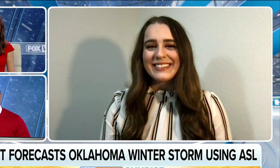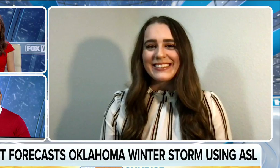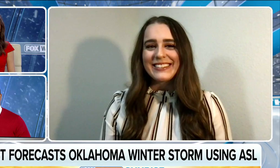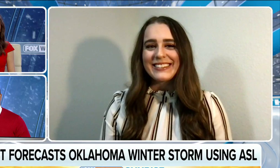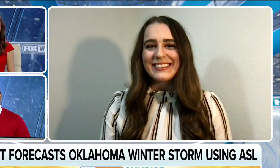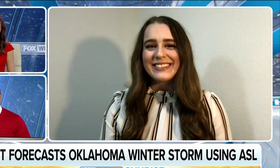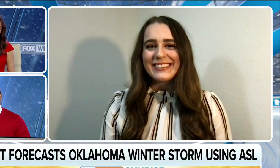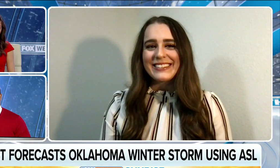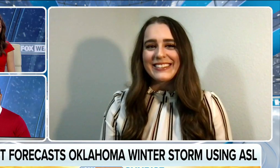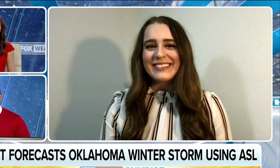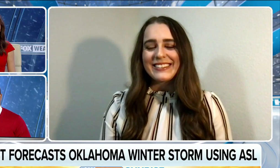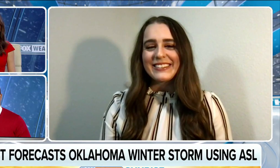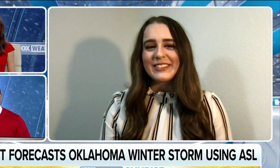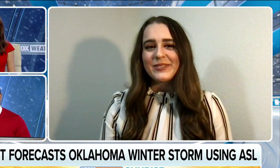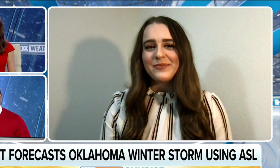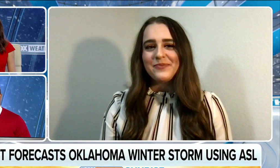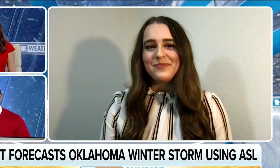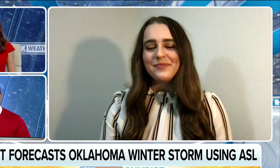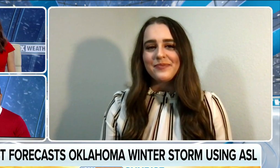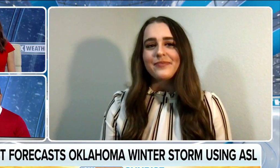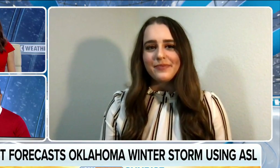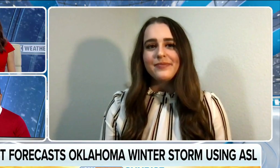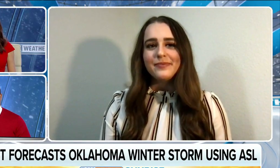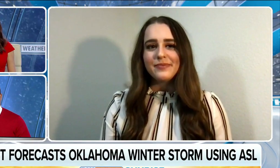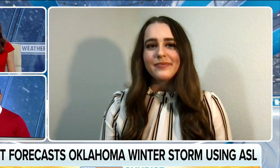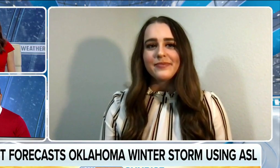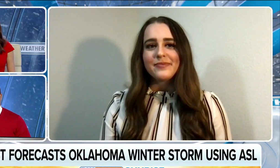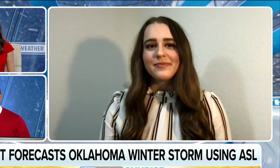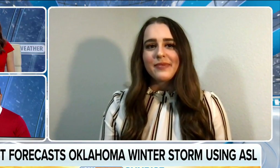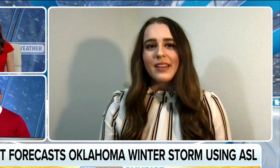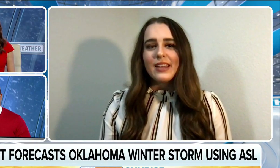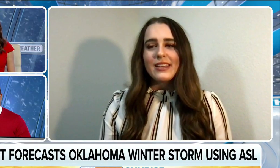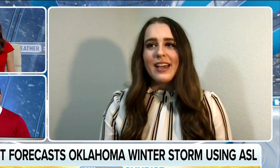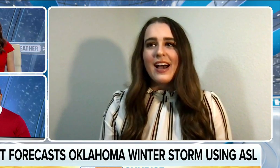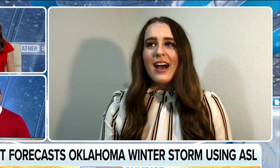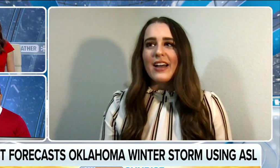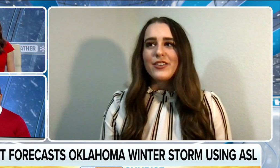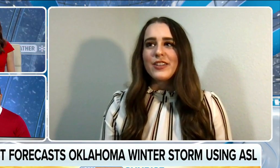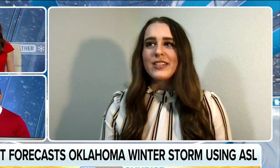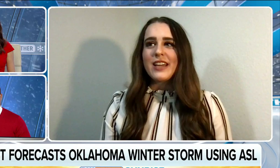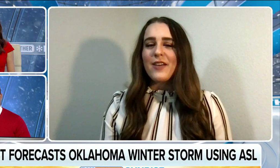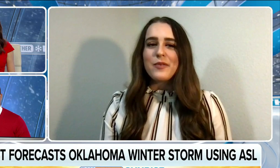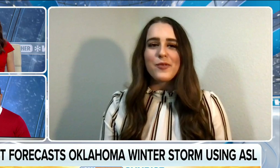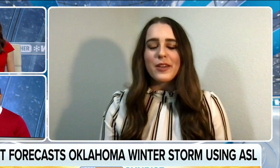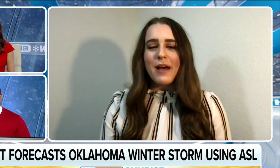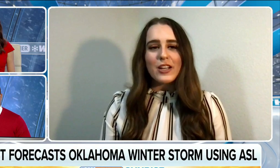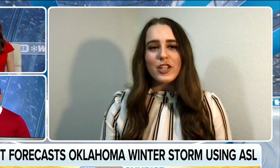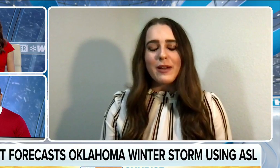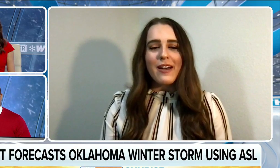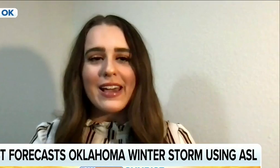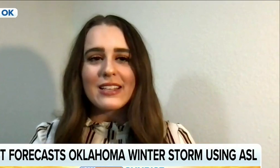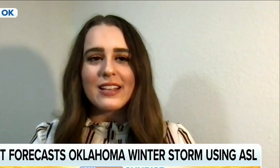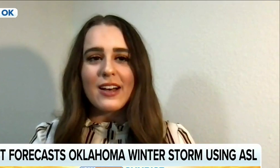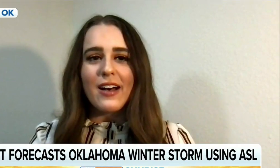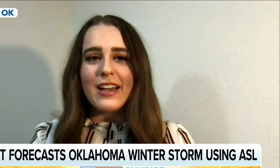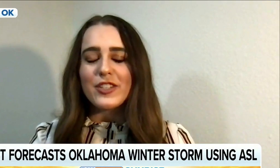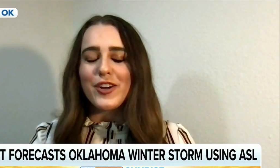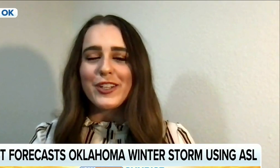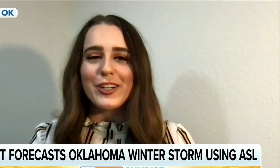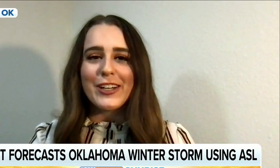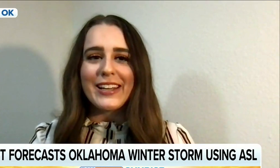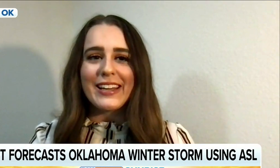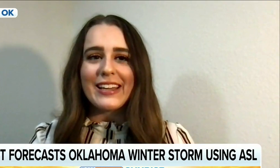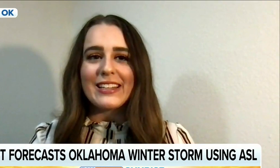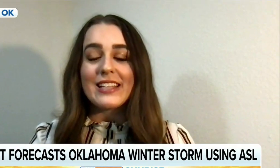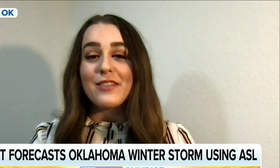cool project. Tell us about the passion behind this. Yeah, I just, I've been really passionate about ASL. I